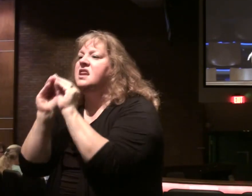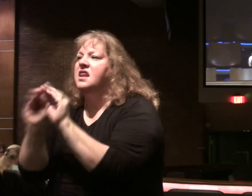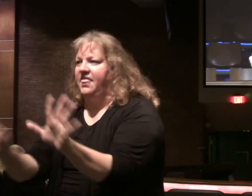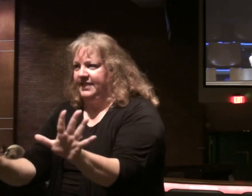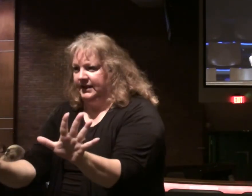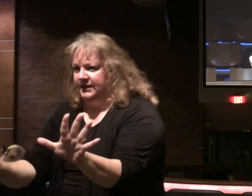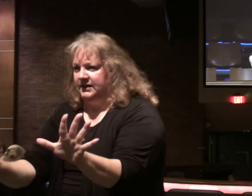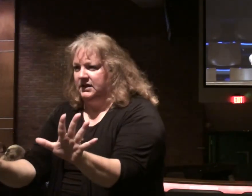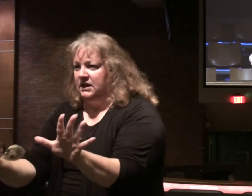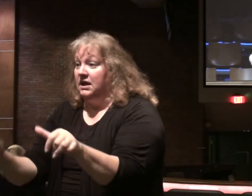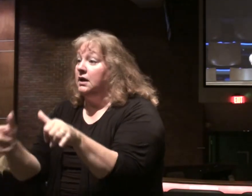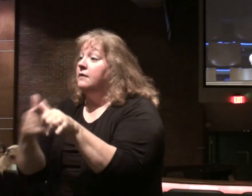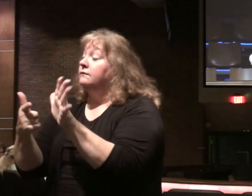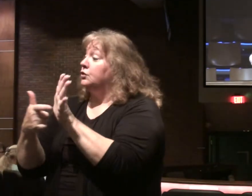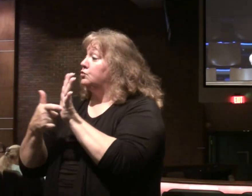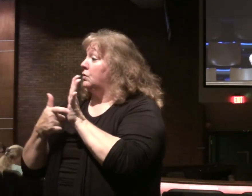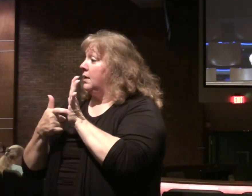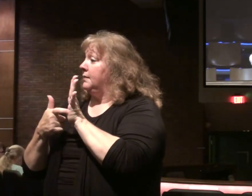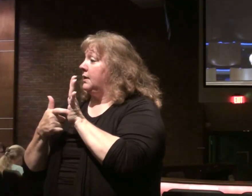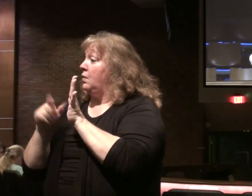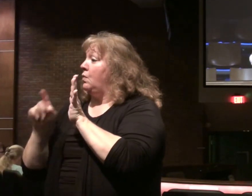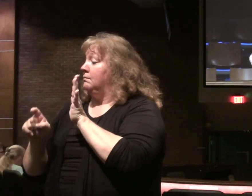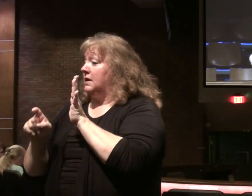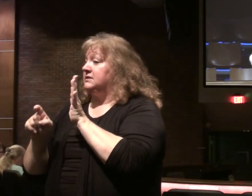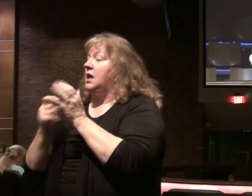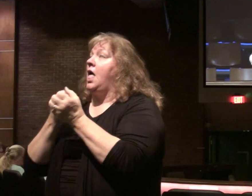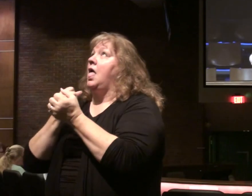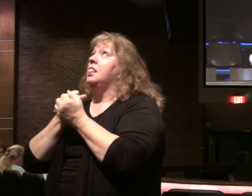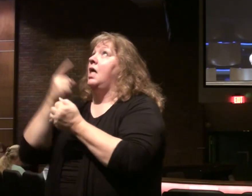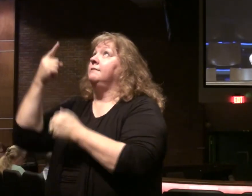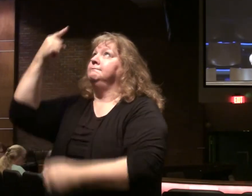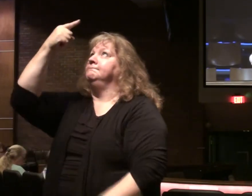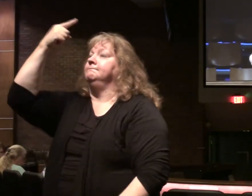So the first requirement. Is you must love him.